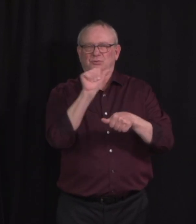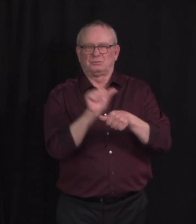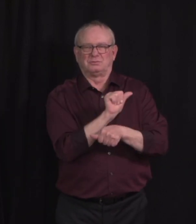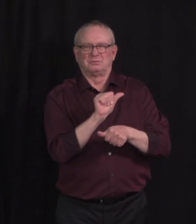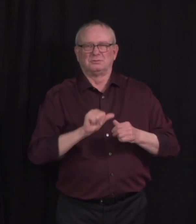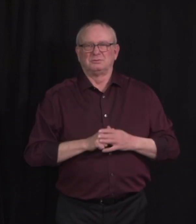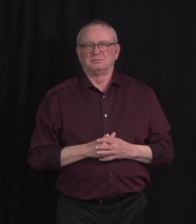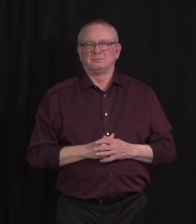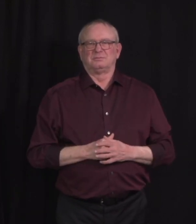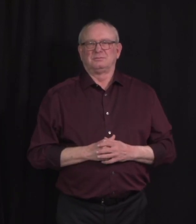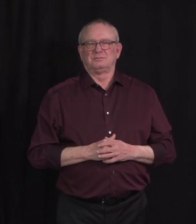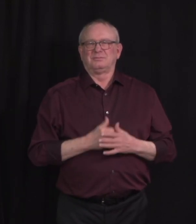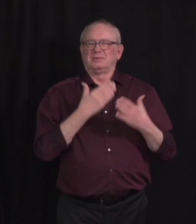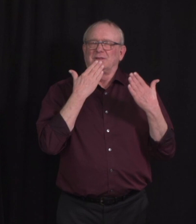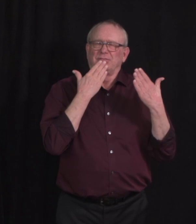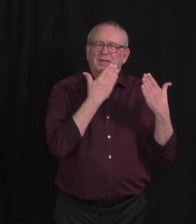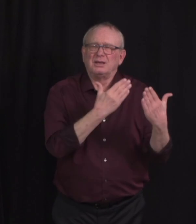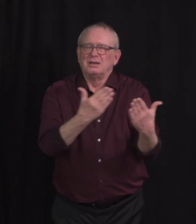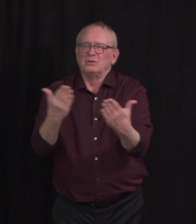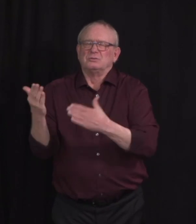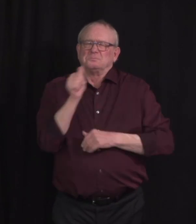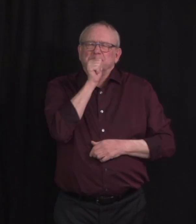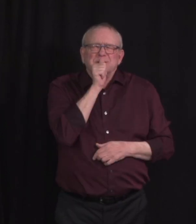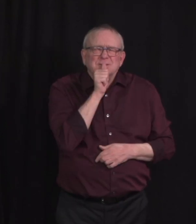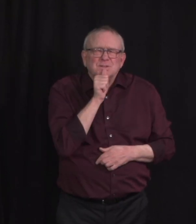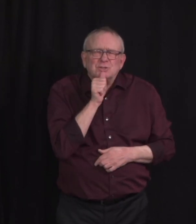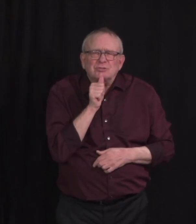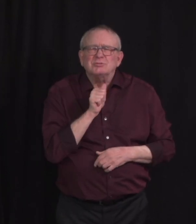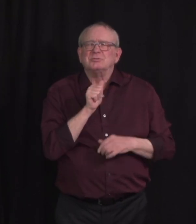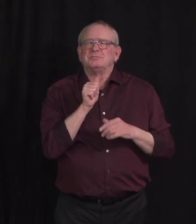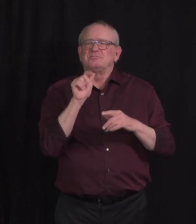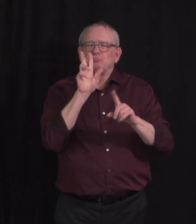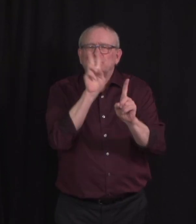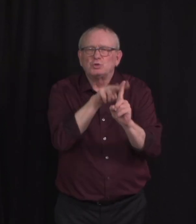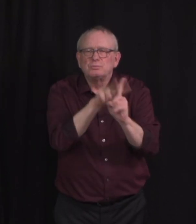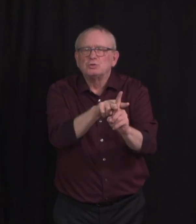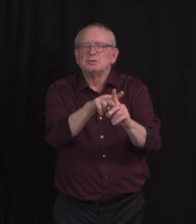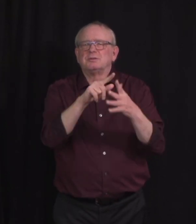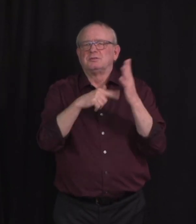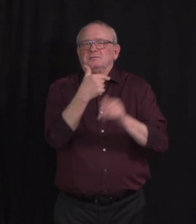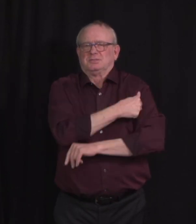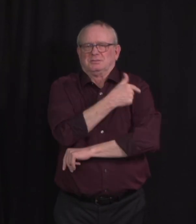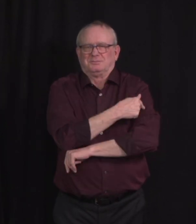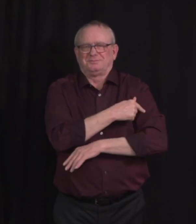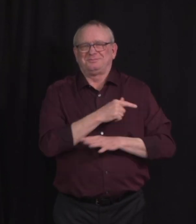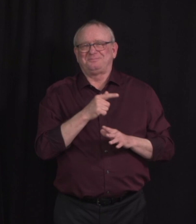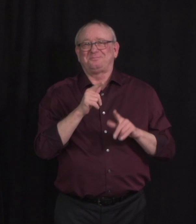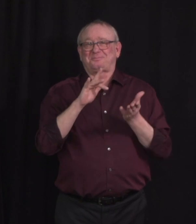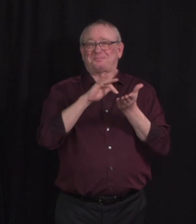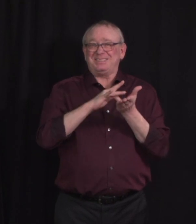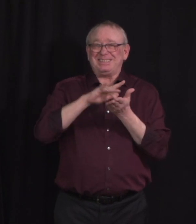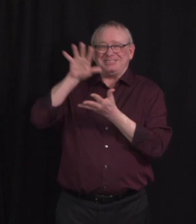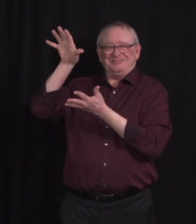thank Albertans for their patience as we book appointments. We are dealing with a supply chain that sometimes changes quickly without